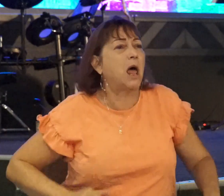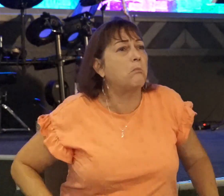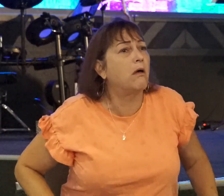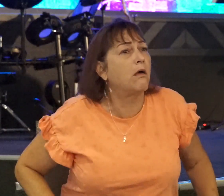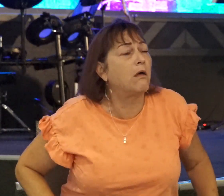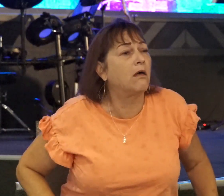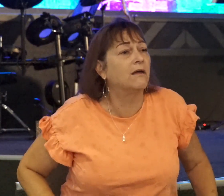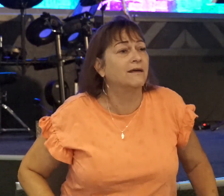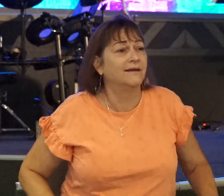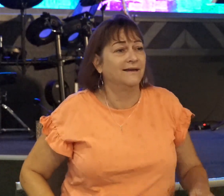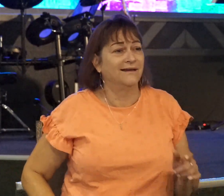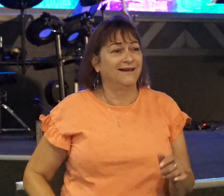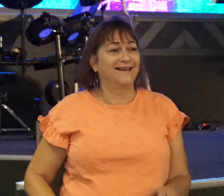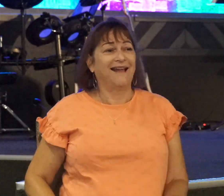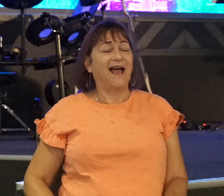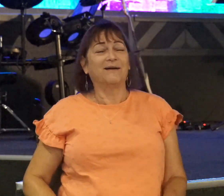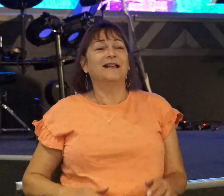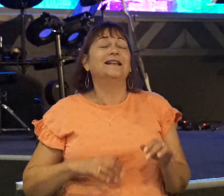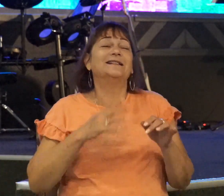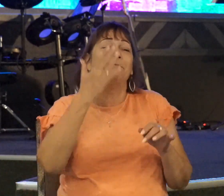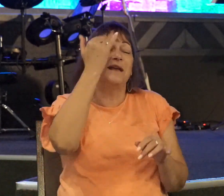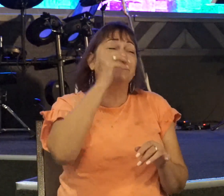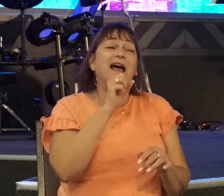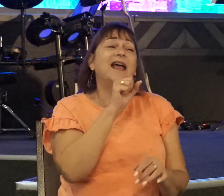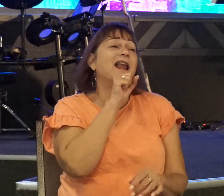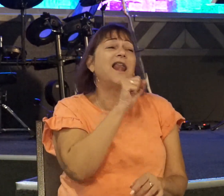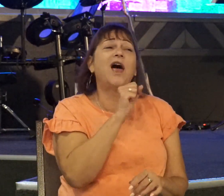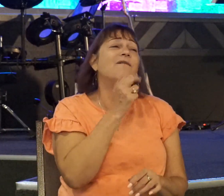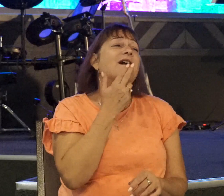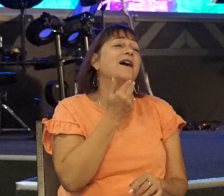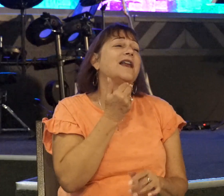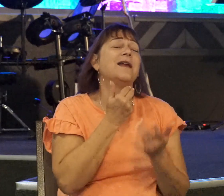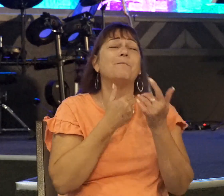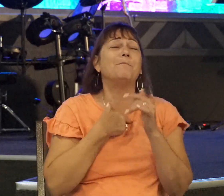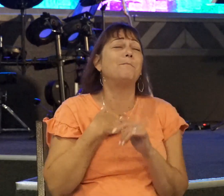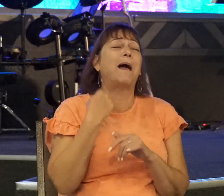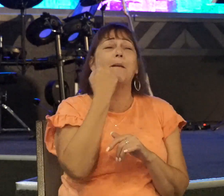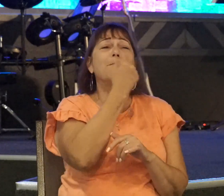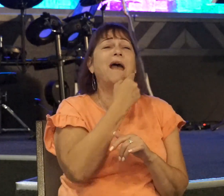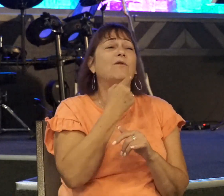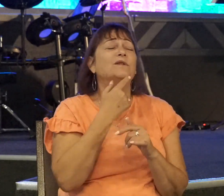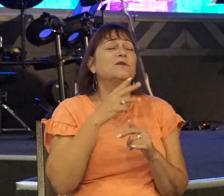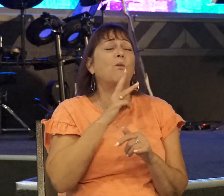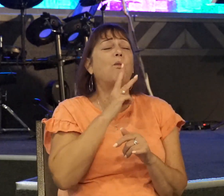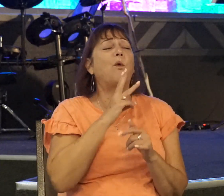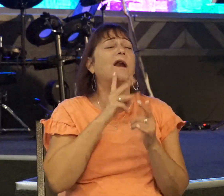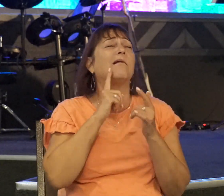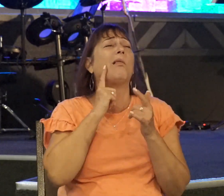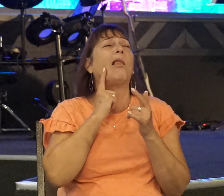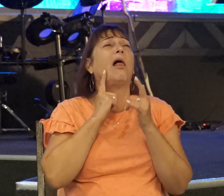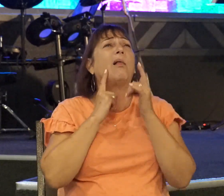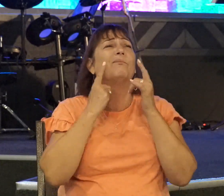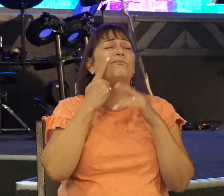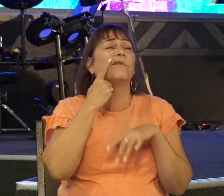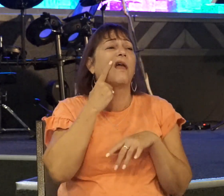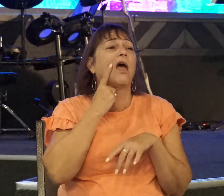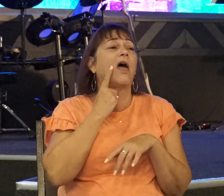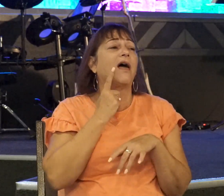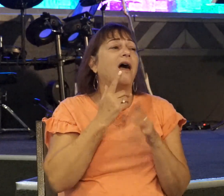It's because I love honey. I love honey. I mean, my mouth was literally watering as I was reading about the honeycomb thing. I thought, man, I wish I could stick